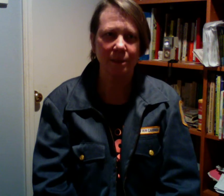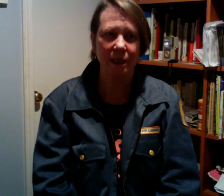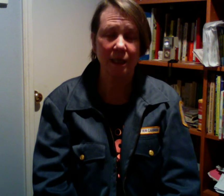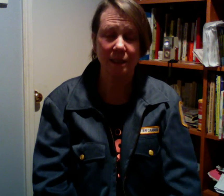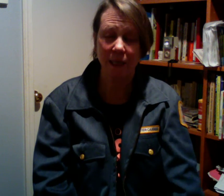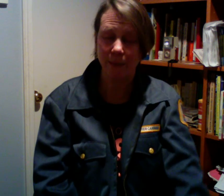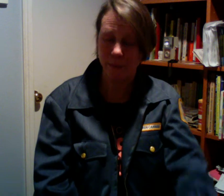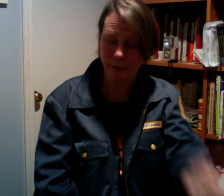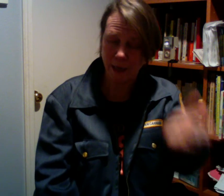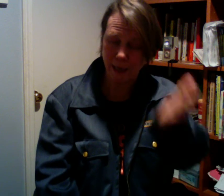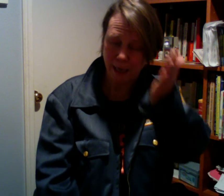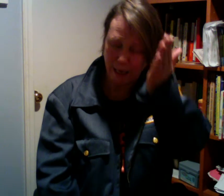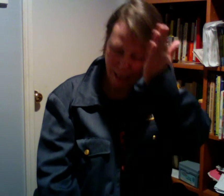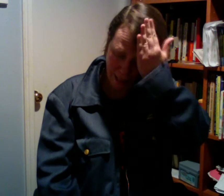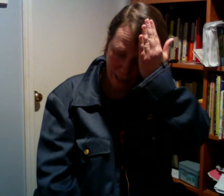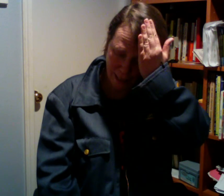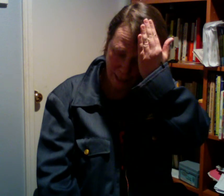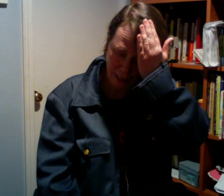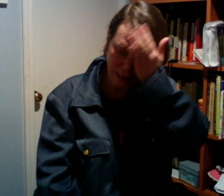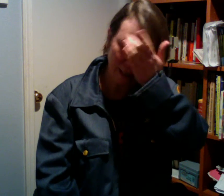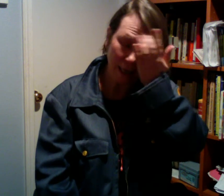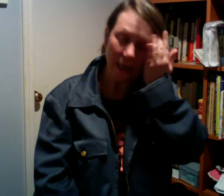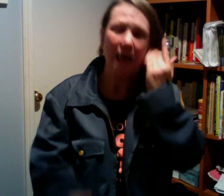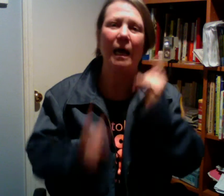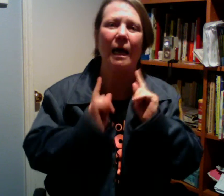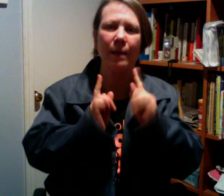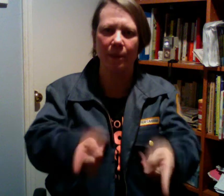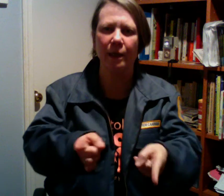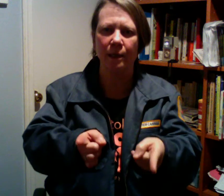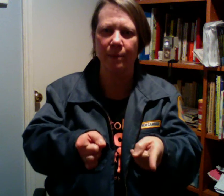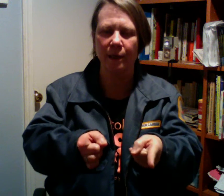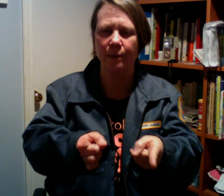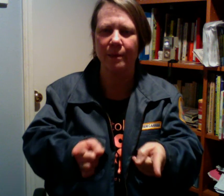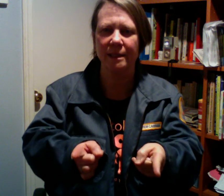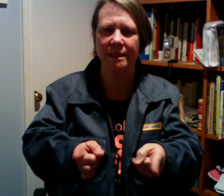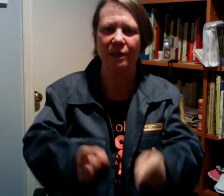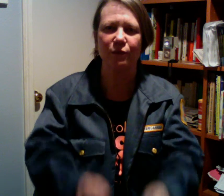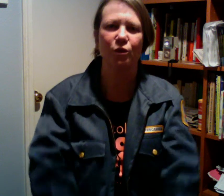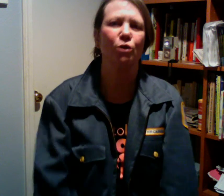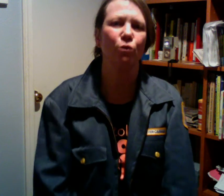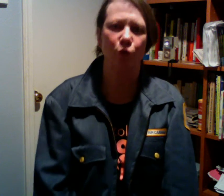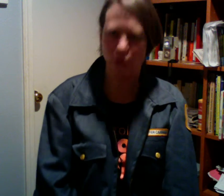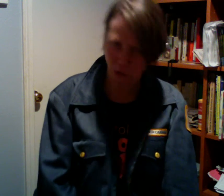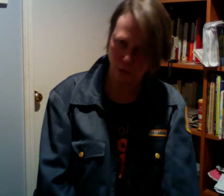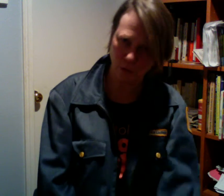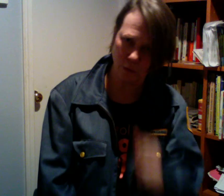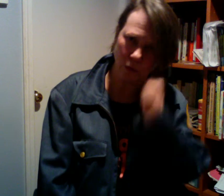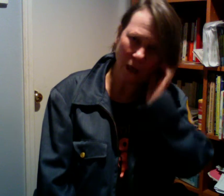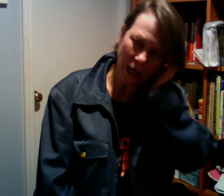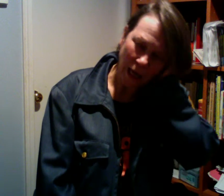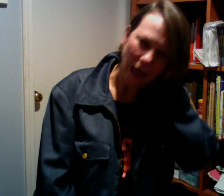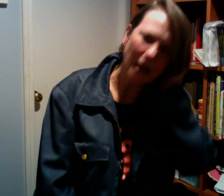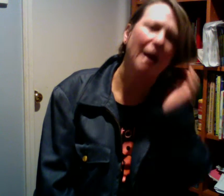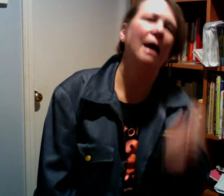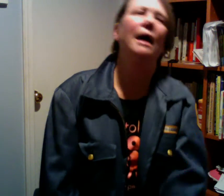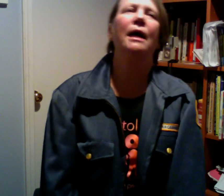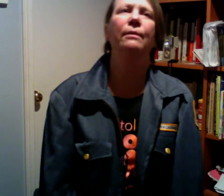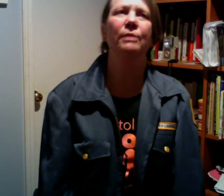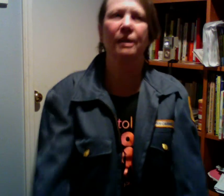on top of my head. I'm gonna mail myself to you. I'm gonna